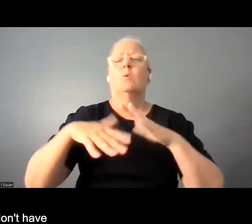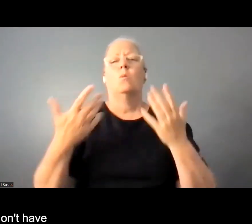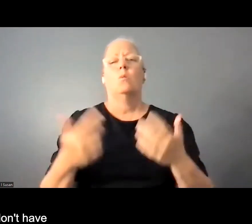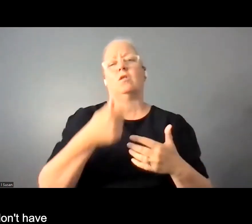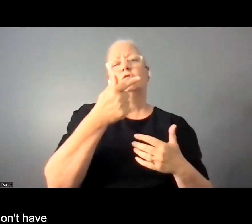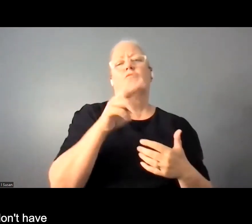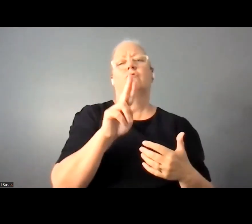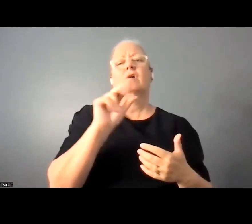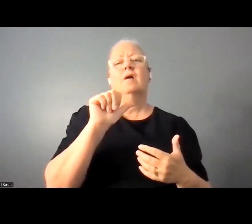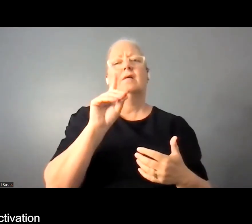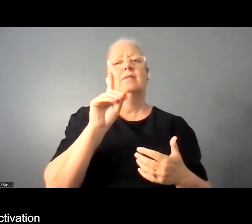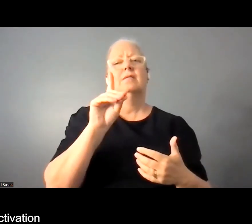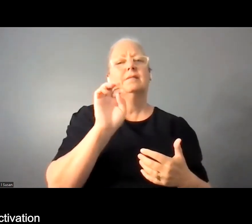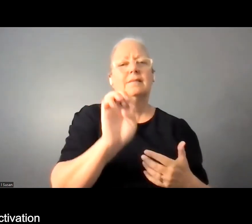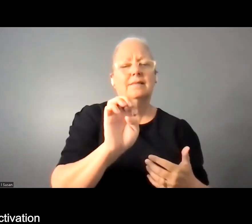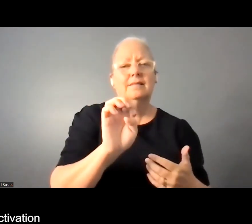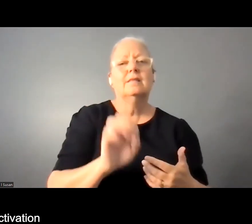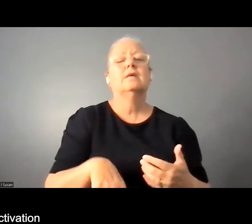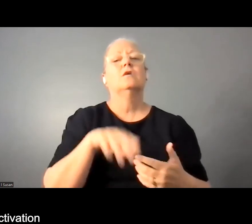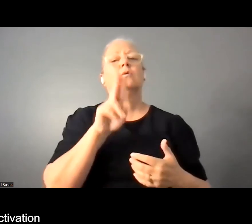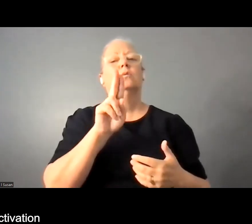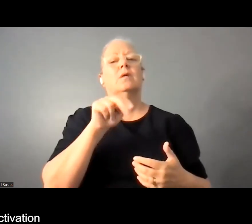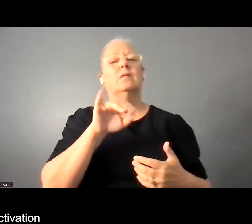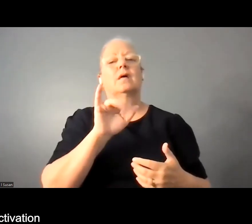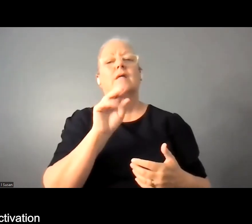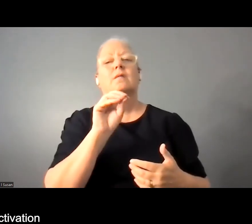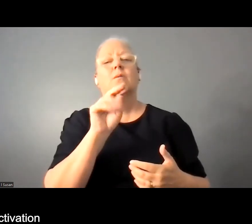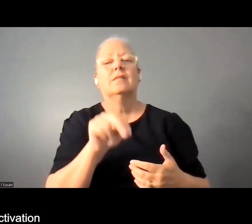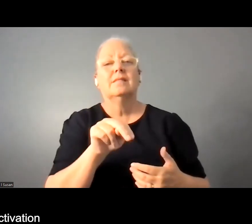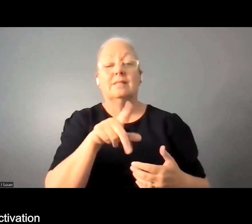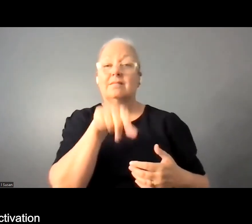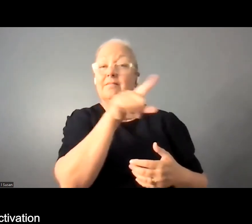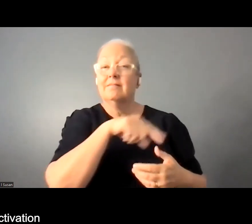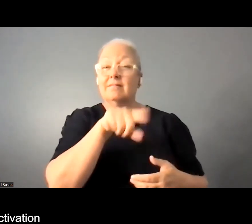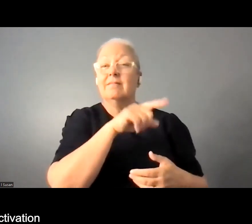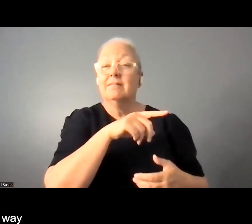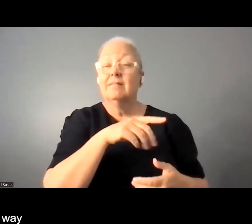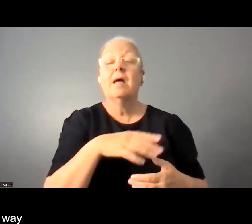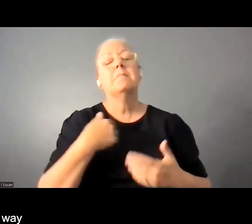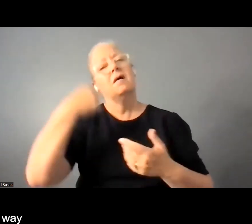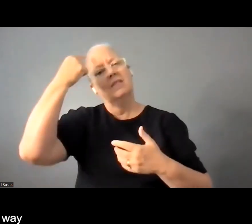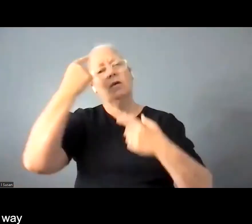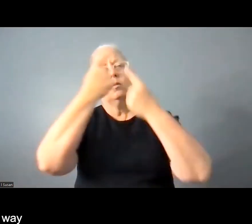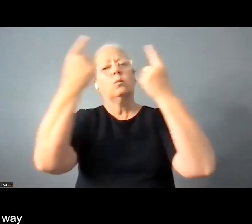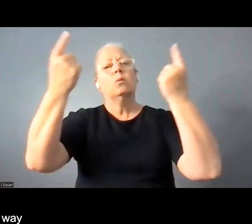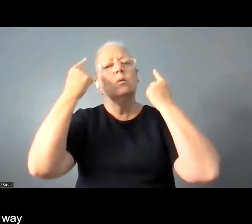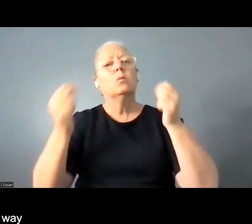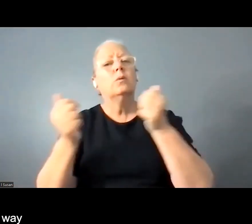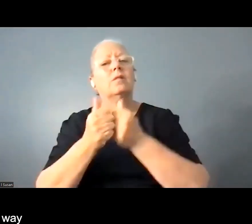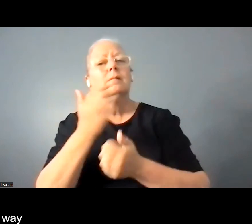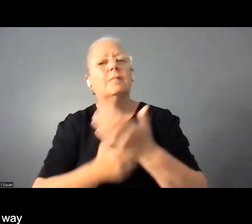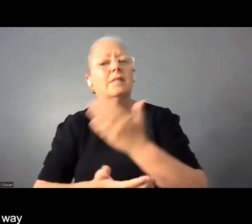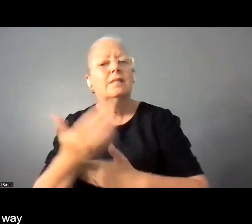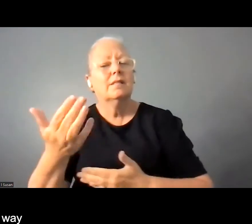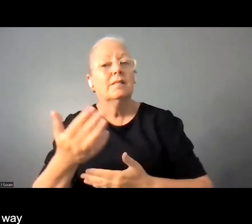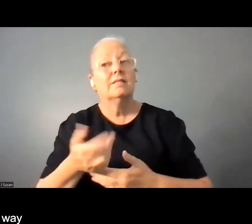as yet in sri lanka there is kind of collectivization of university students with disabilities so hopefully that will pave the way